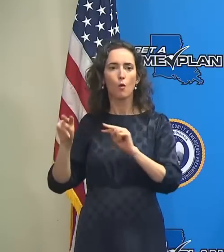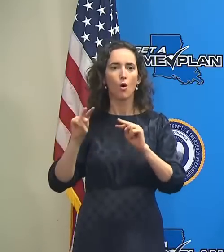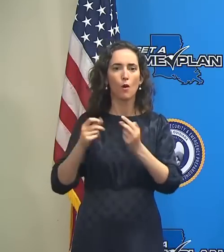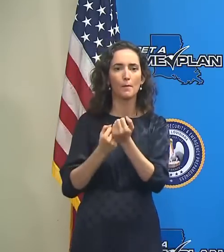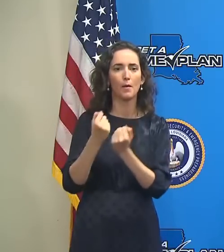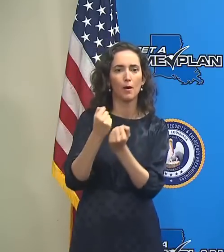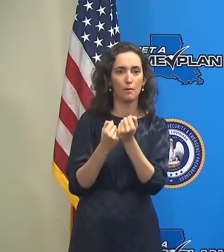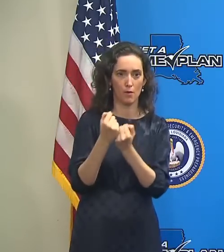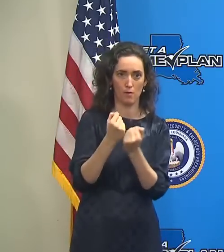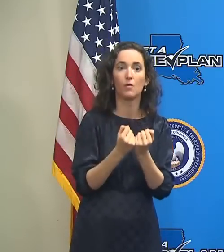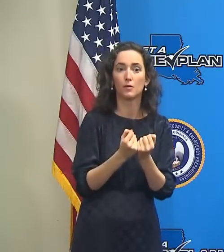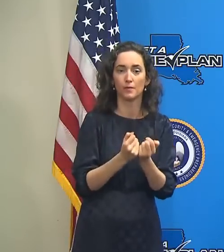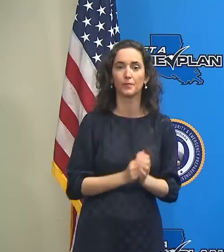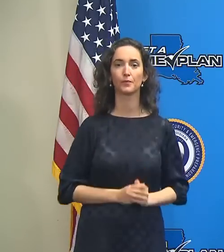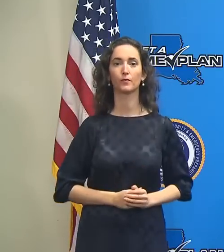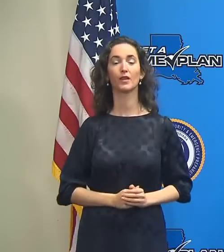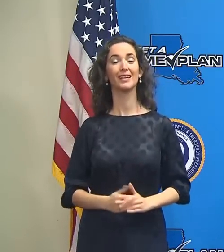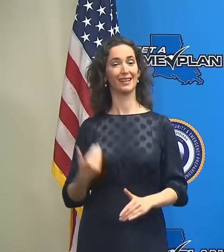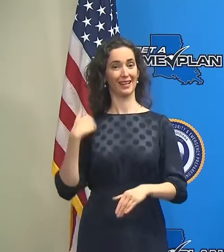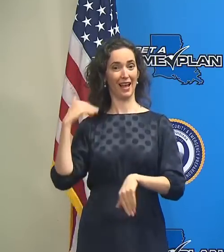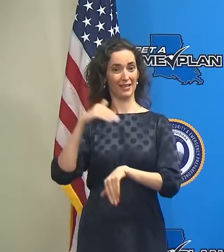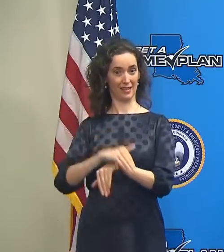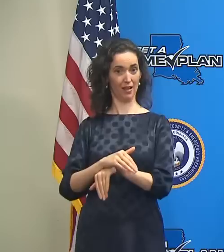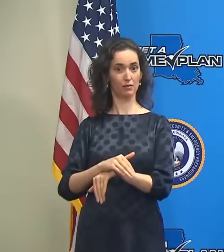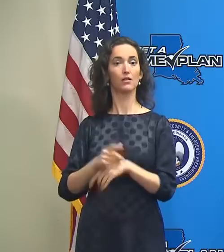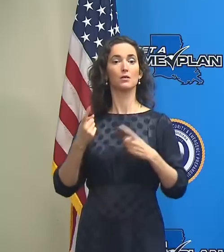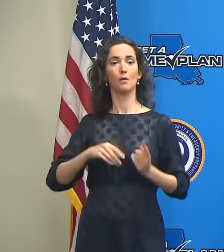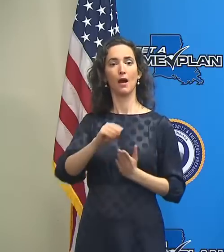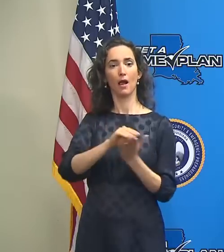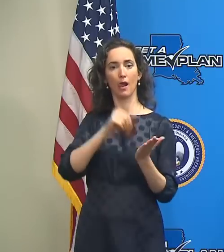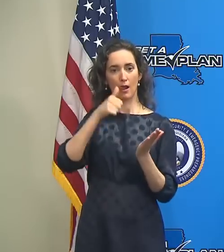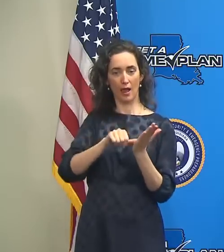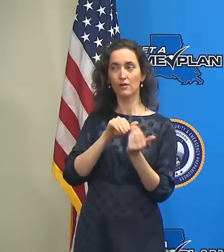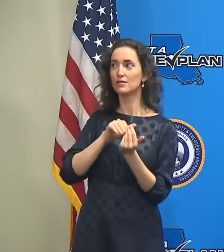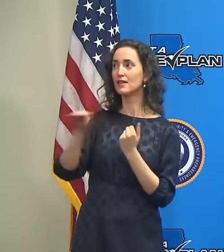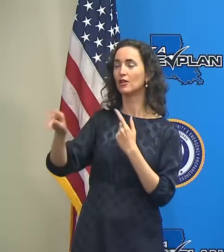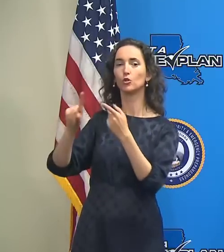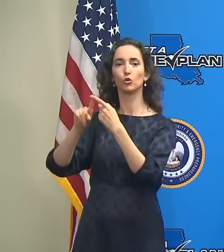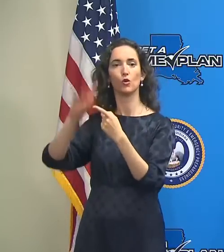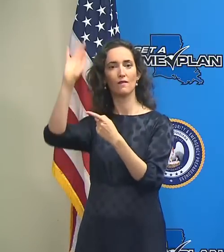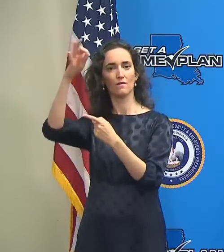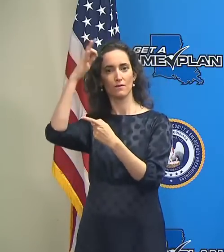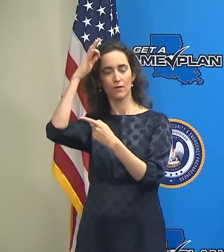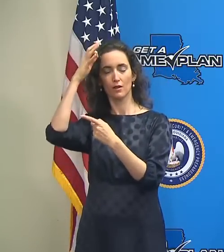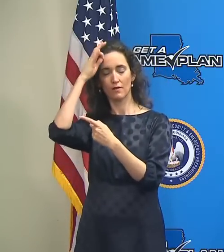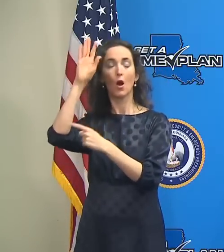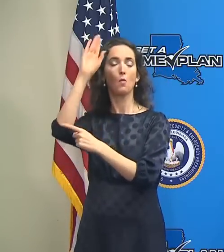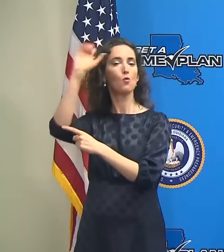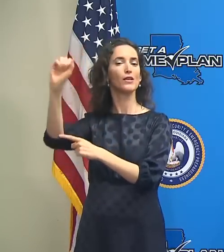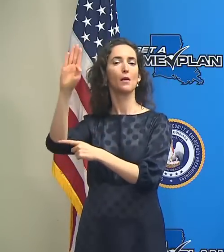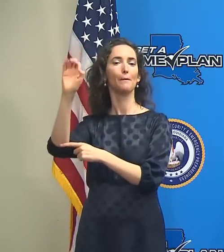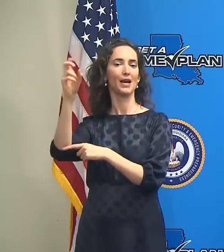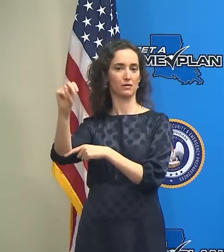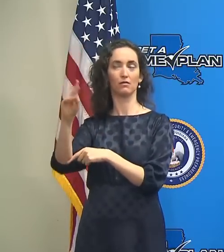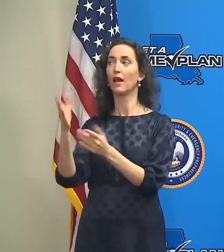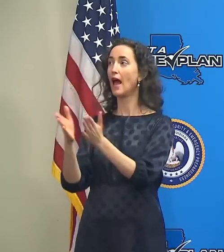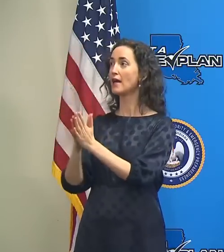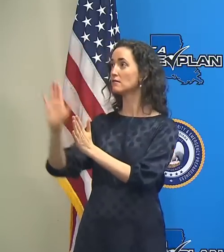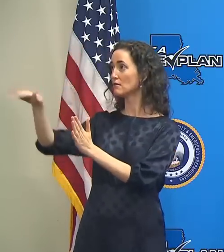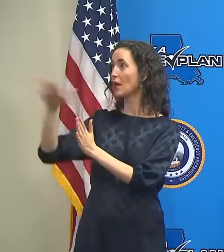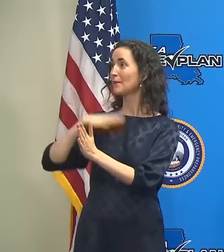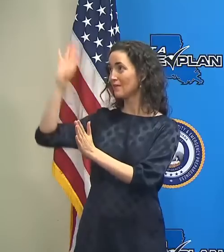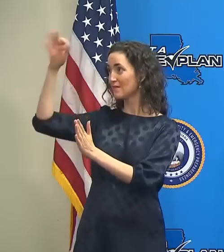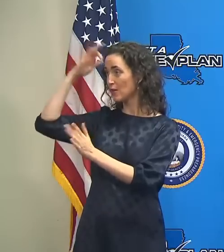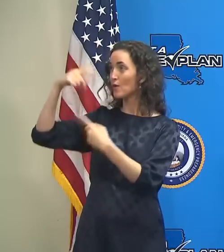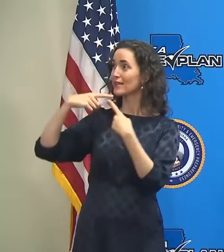Last night, I was able to send a letter to President Biden requesting a pre-landfall federal emergency declaration. I am very pleased